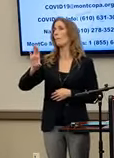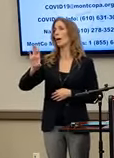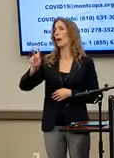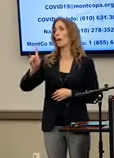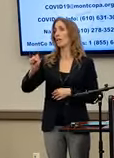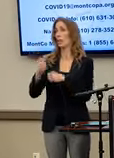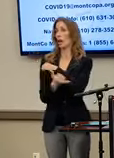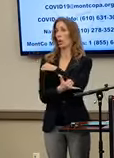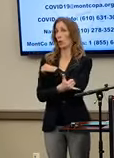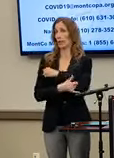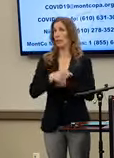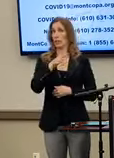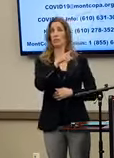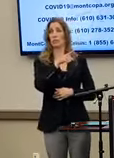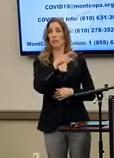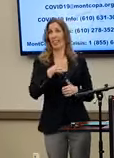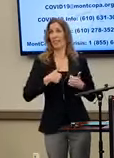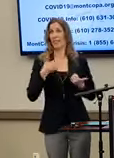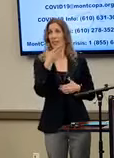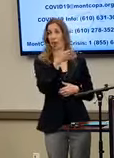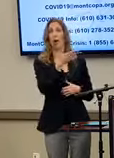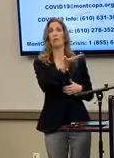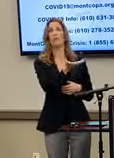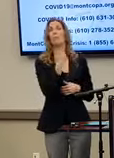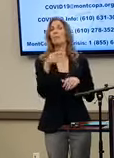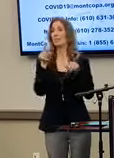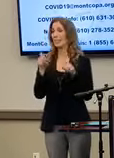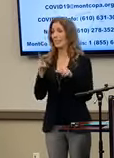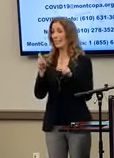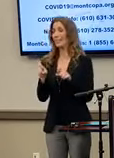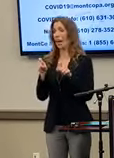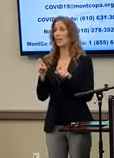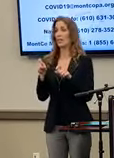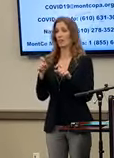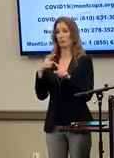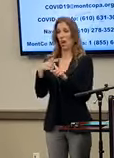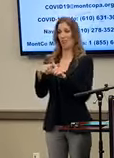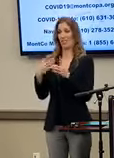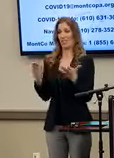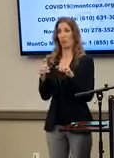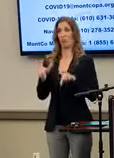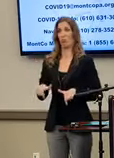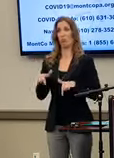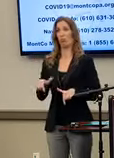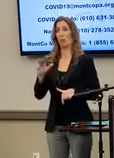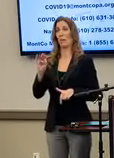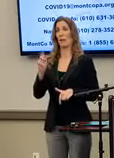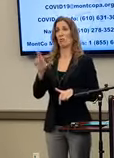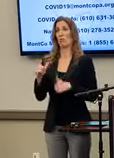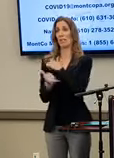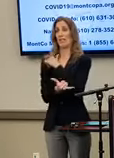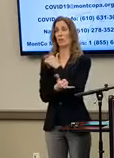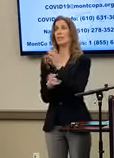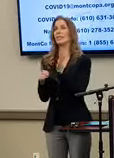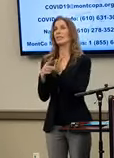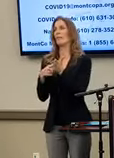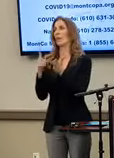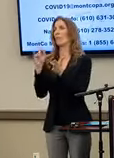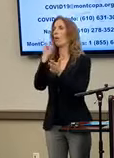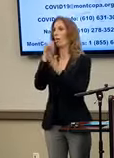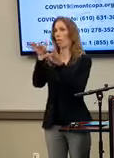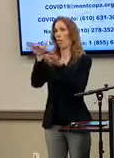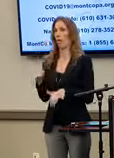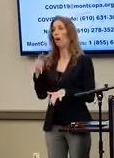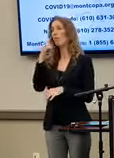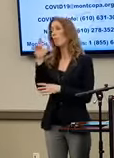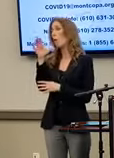is admitted and tests positive in a facility in Montgomery County, sometimes that gets entered in